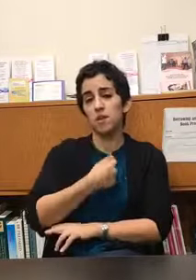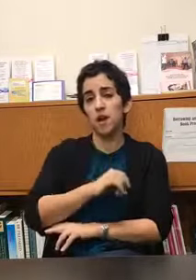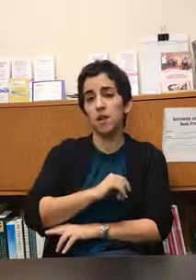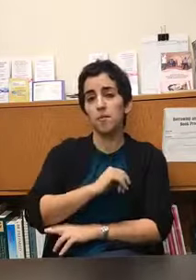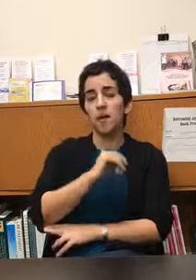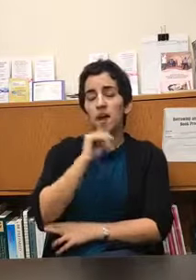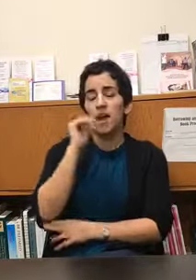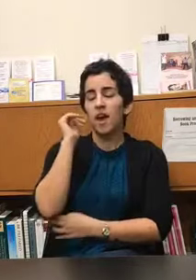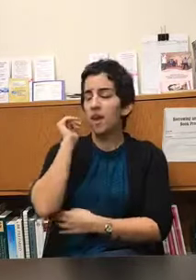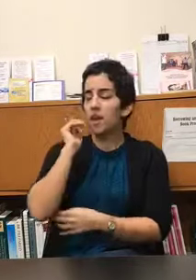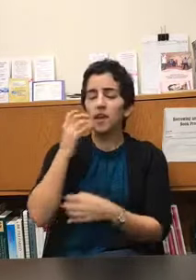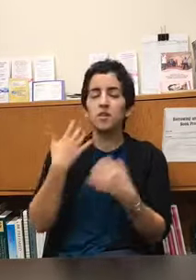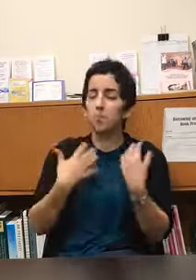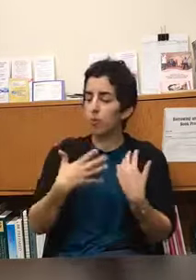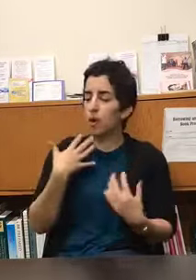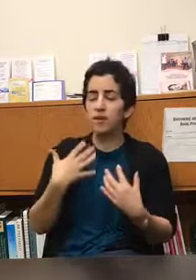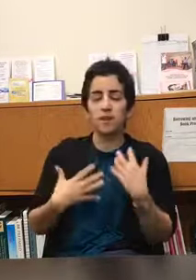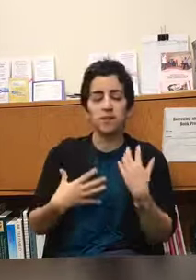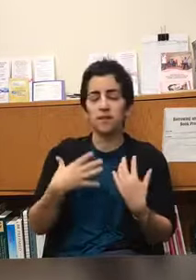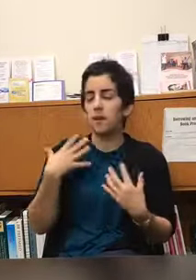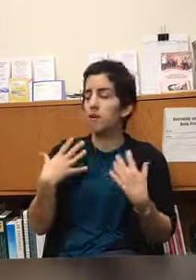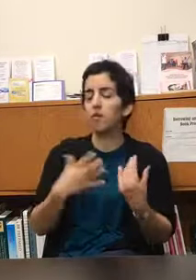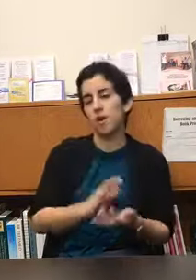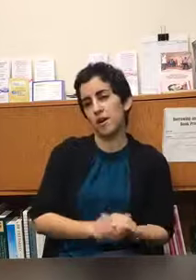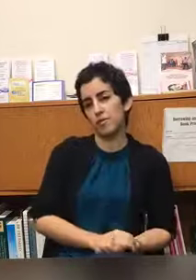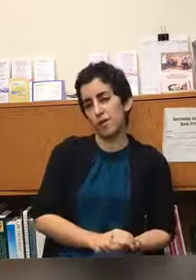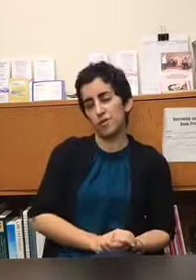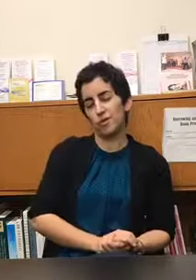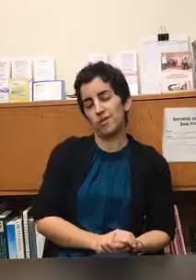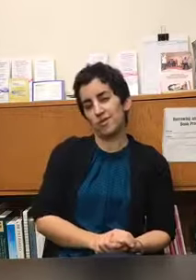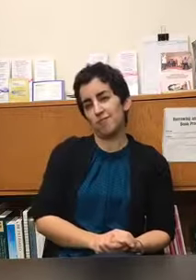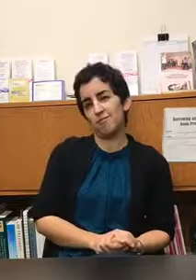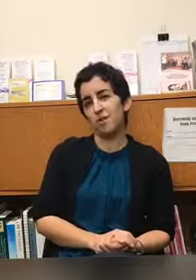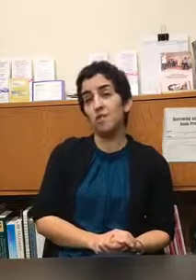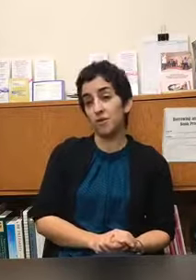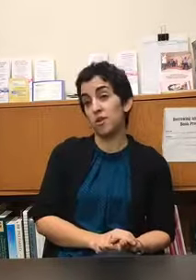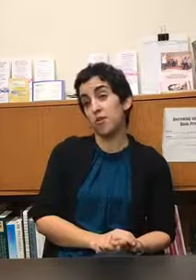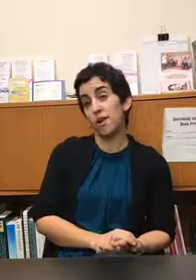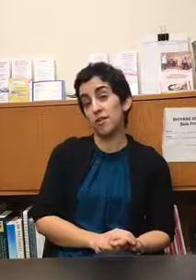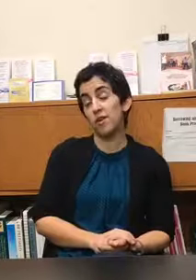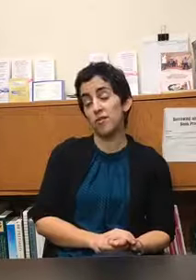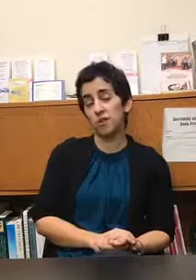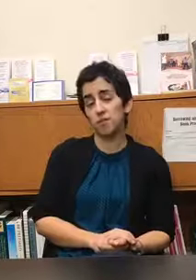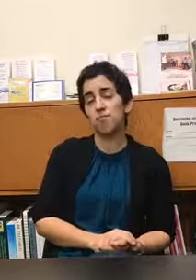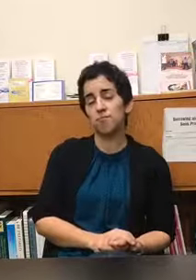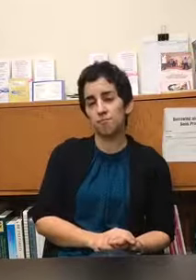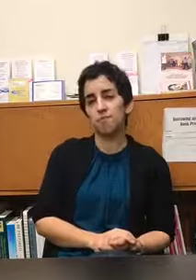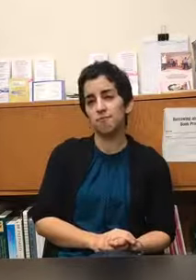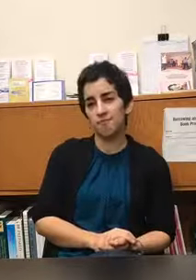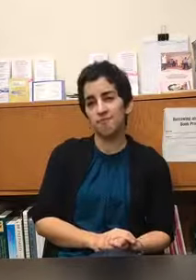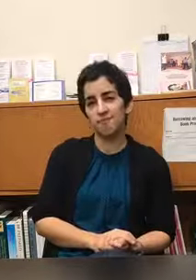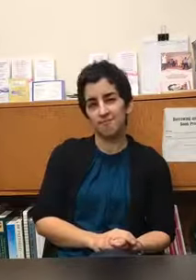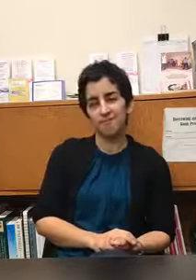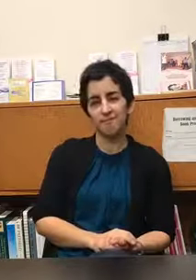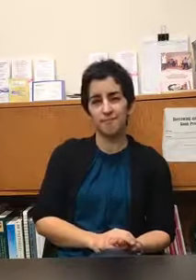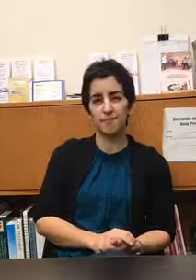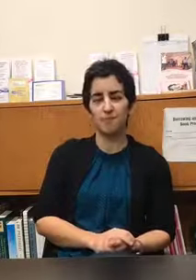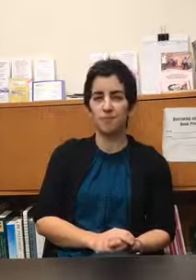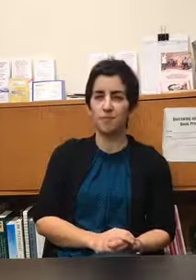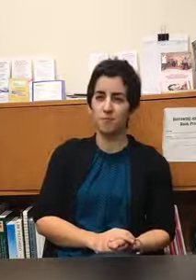time it's processed on a variety of levels and felt on a variety of levels so just to backtrack a little bit